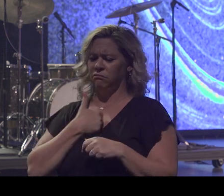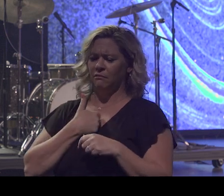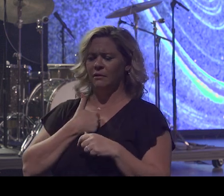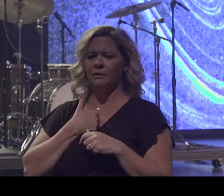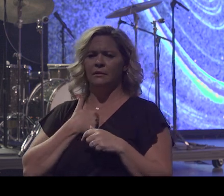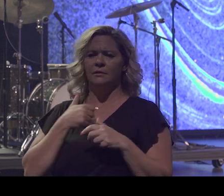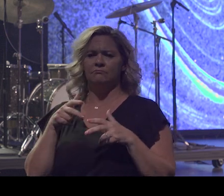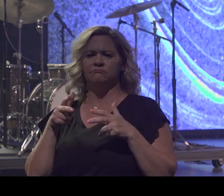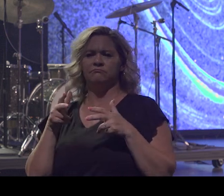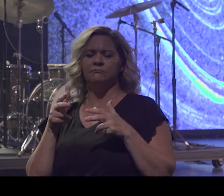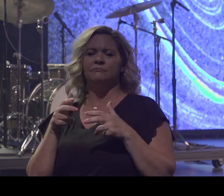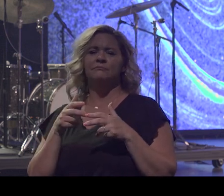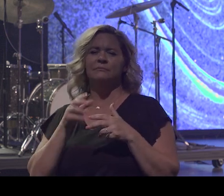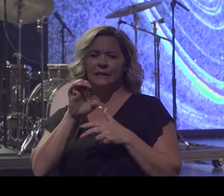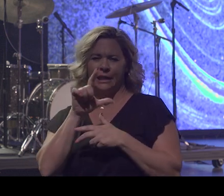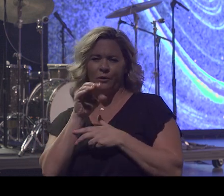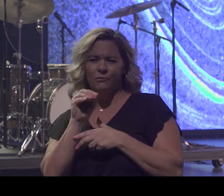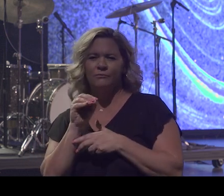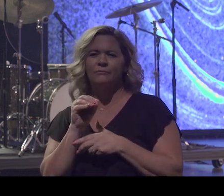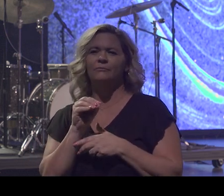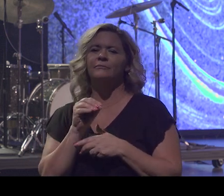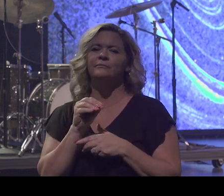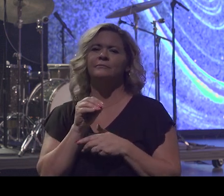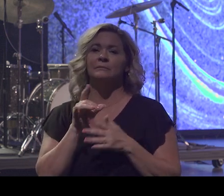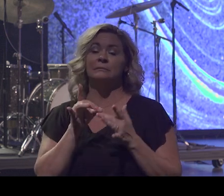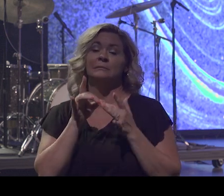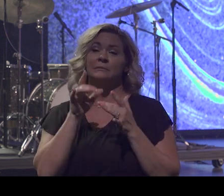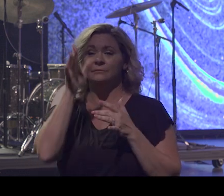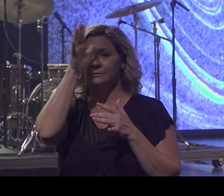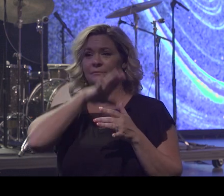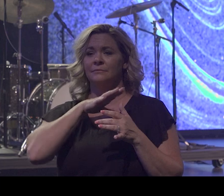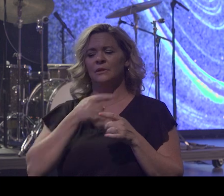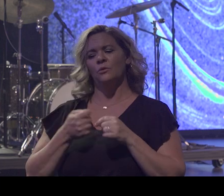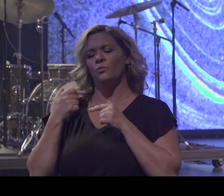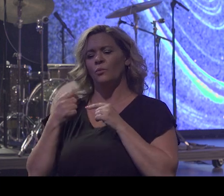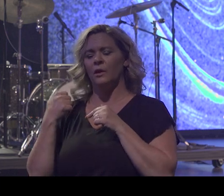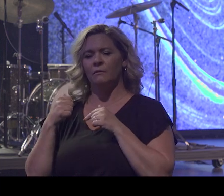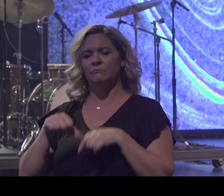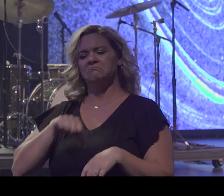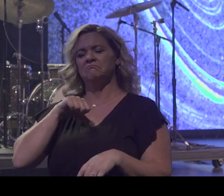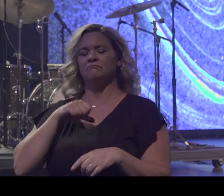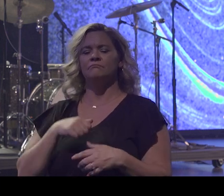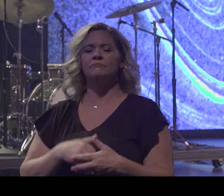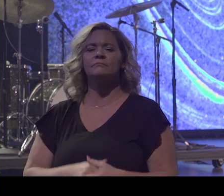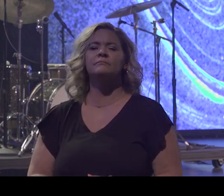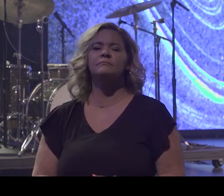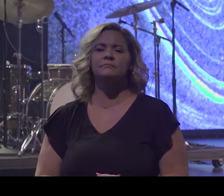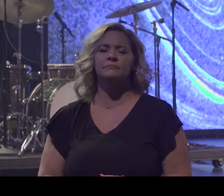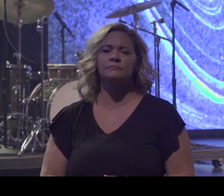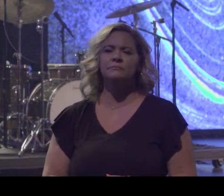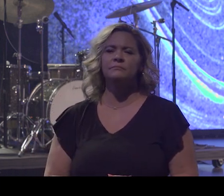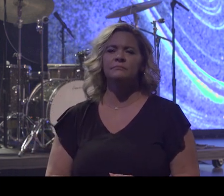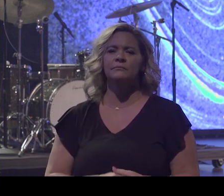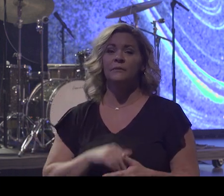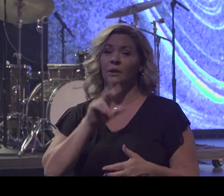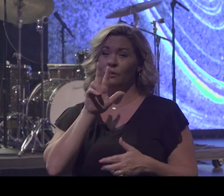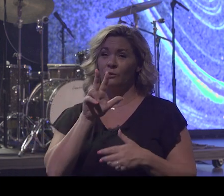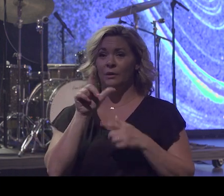When a man, he gets rid of his ego, which is a three-letter word, easing God out.